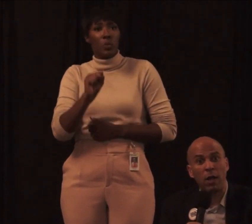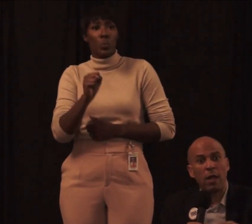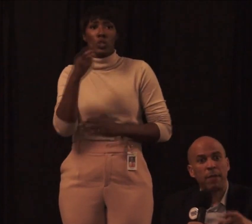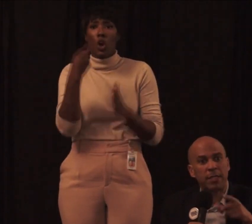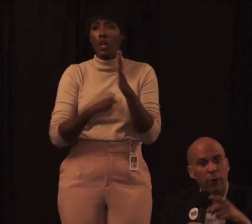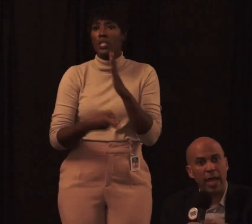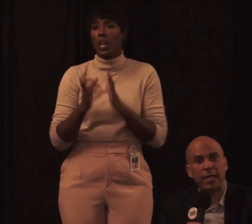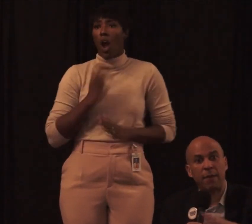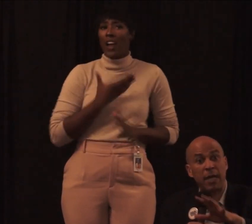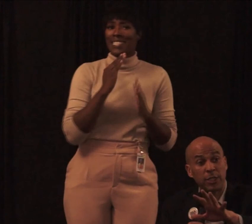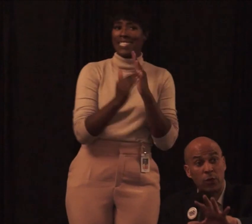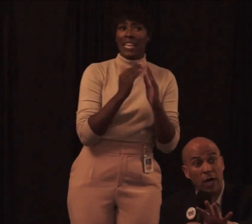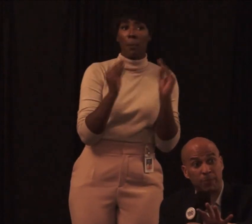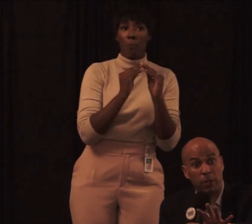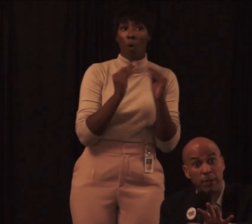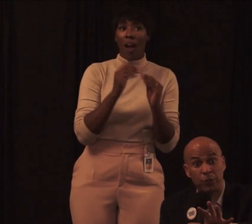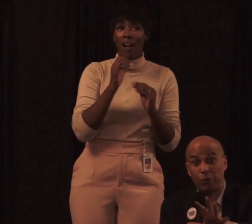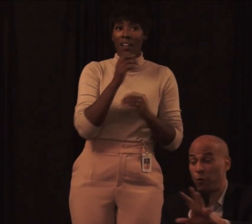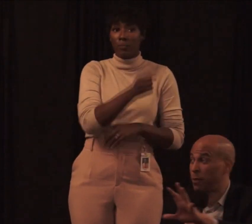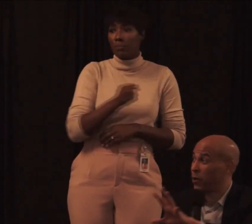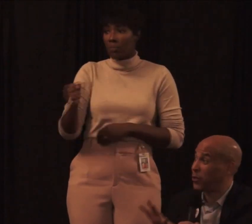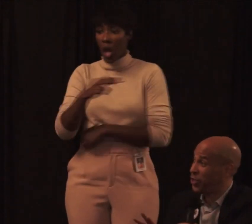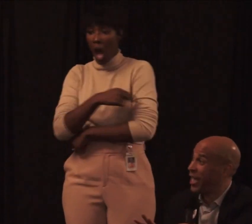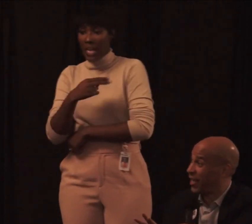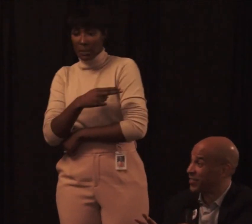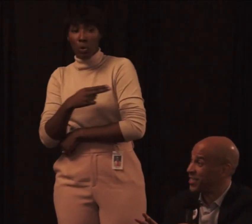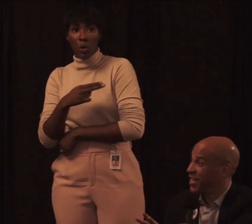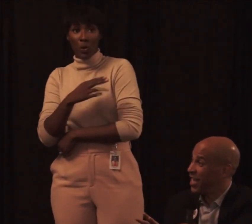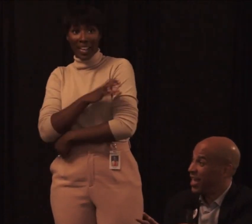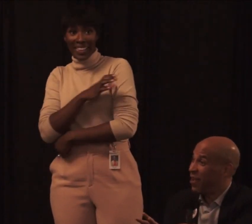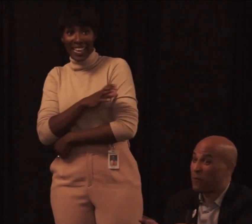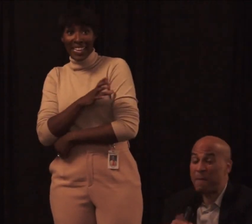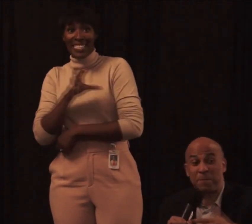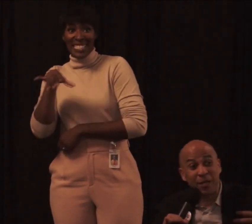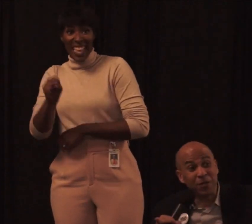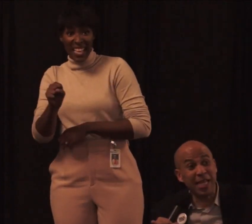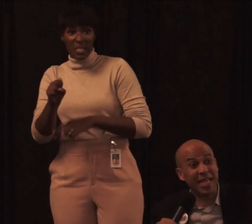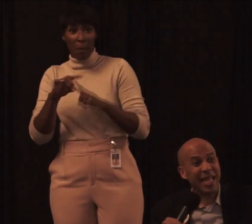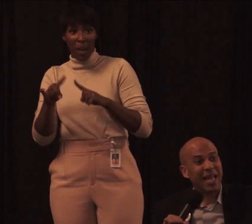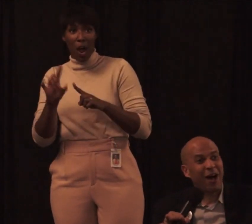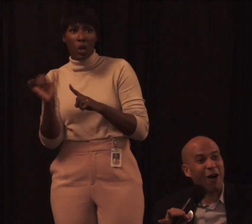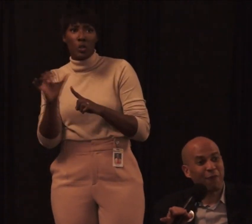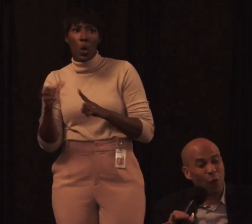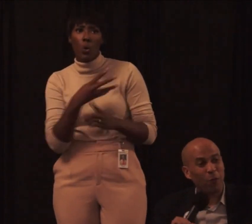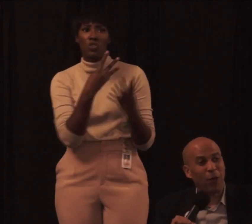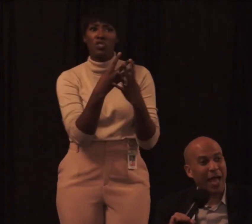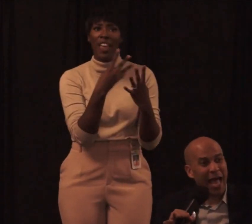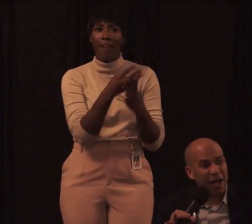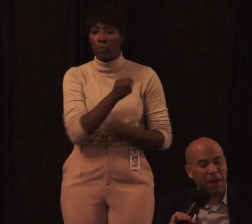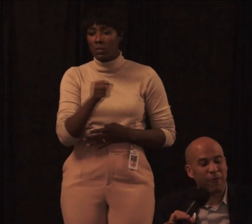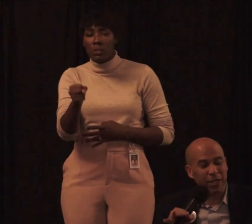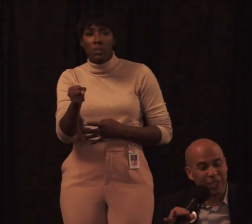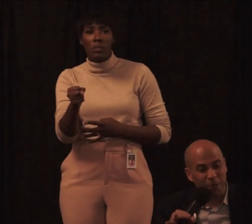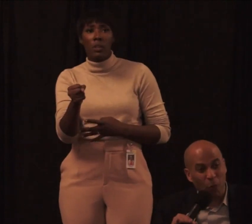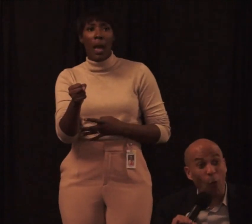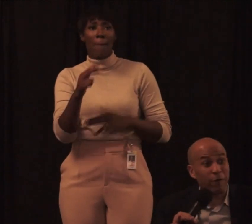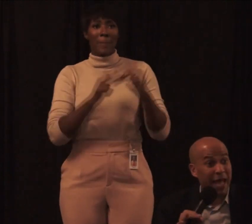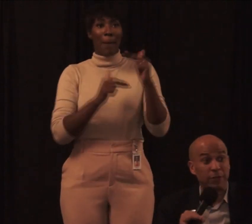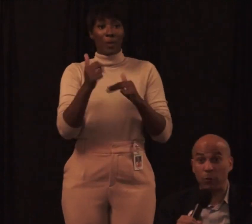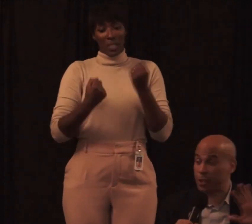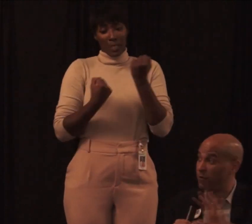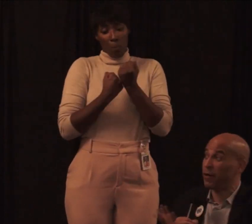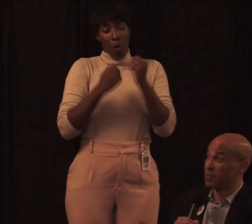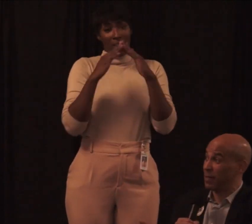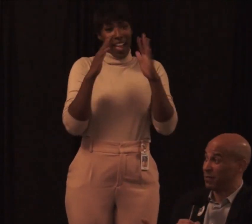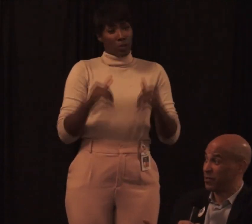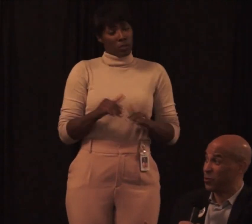more because they were ending up not just in our hospital emergency room but in our jails. By building affordable, by building supportive